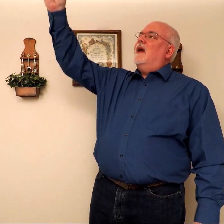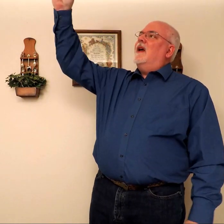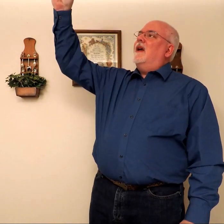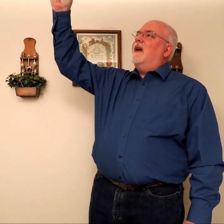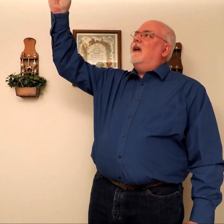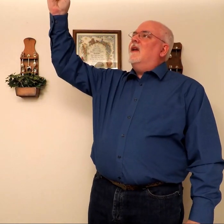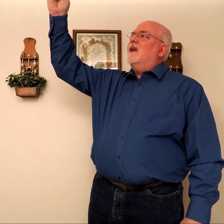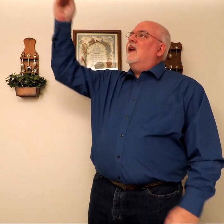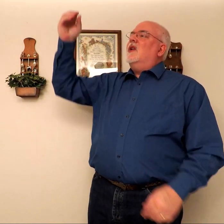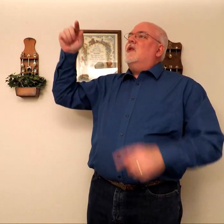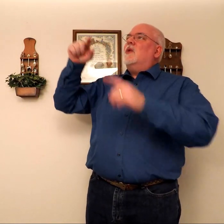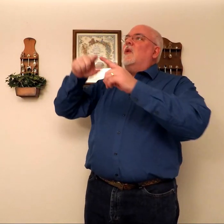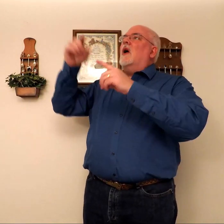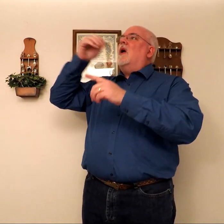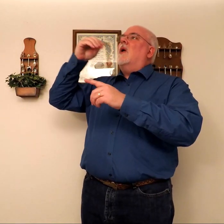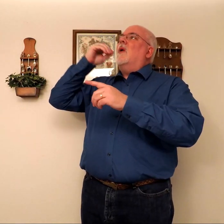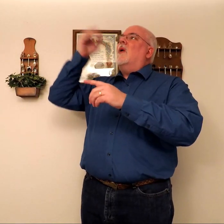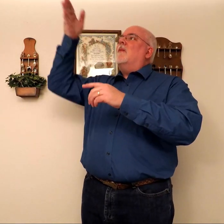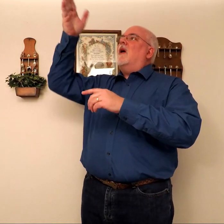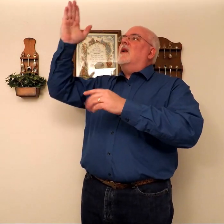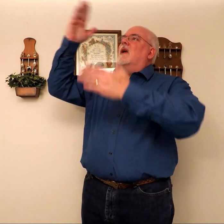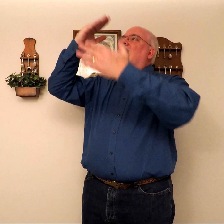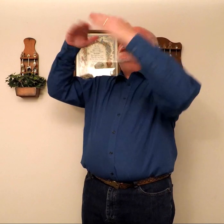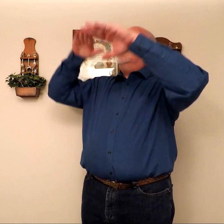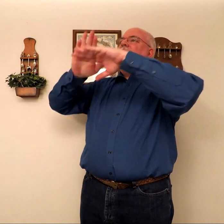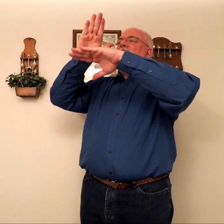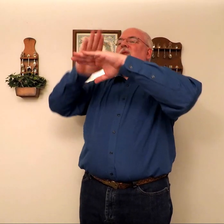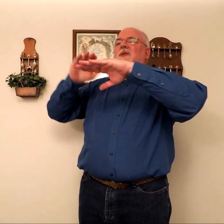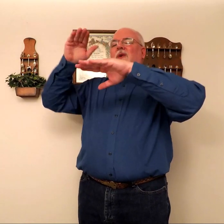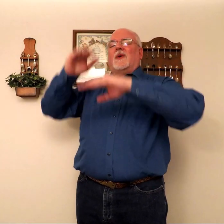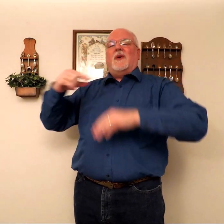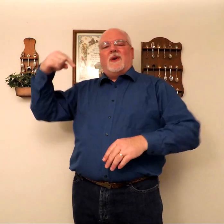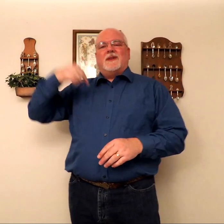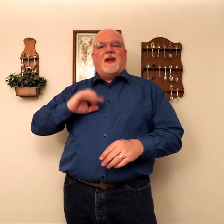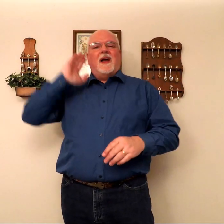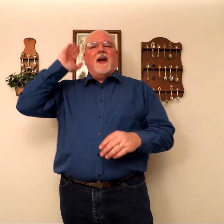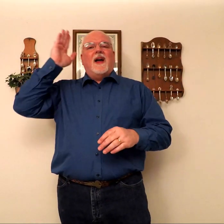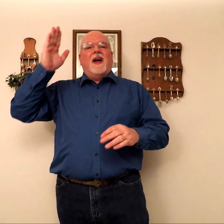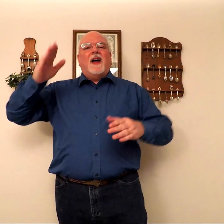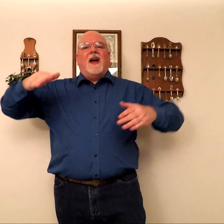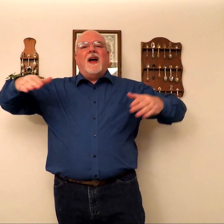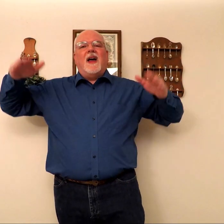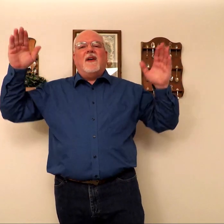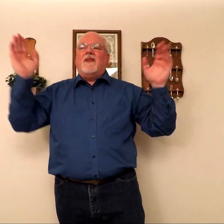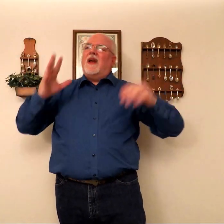To a home on God's celestial shore, I'll fly